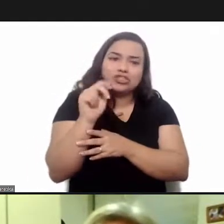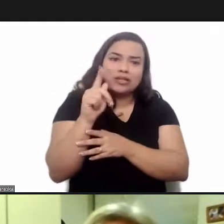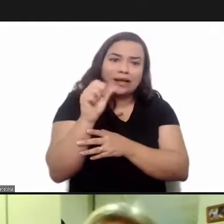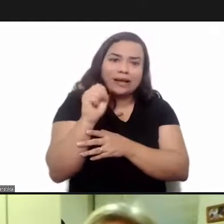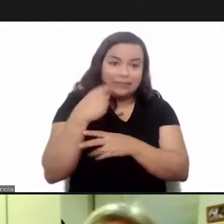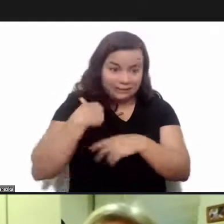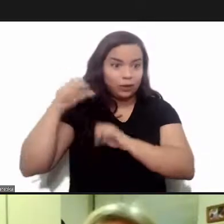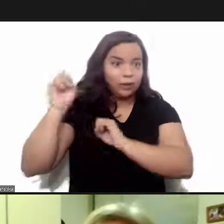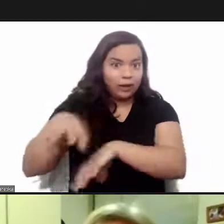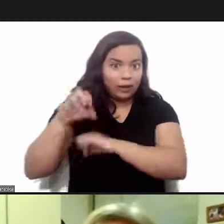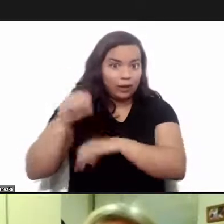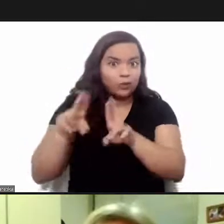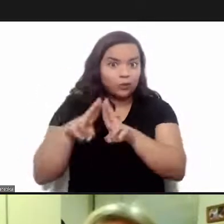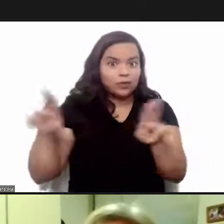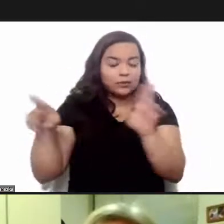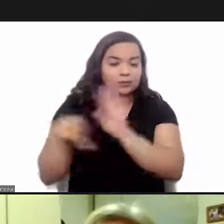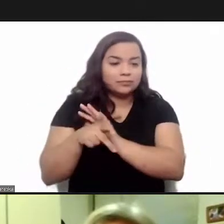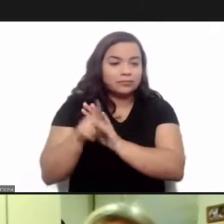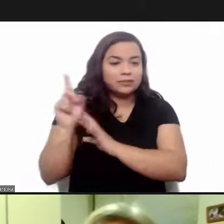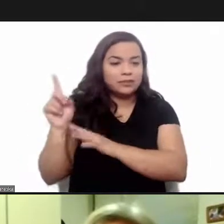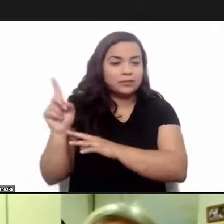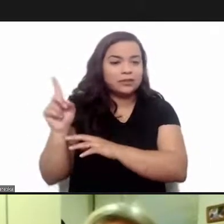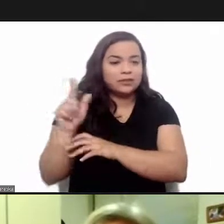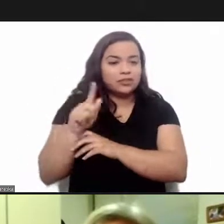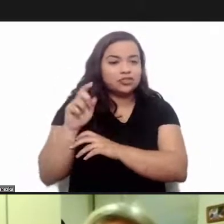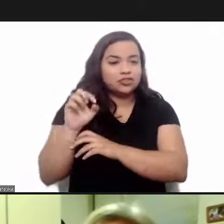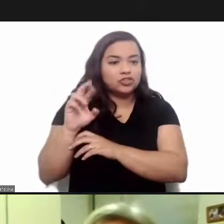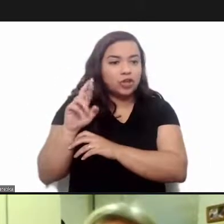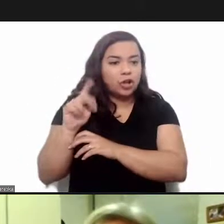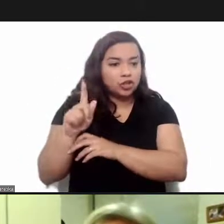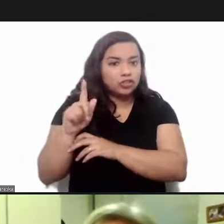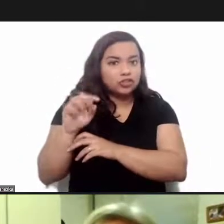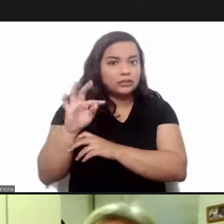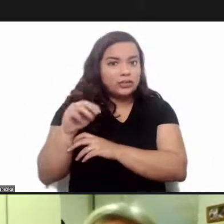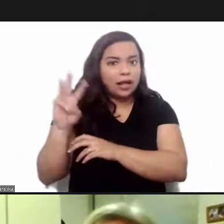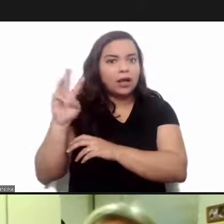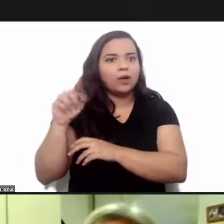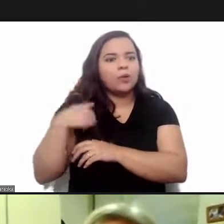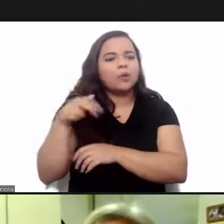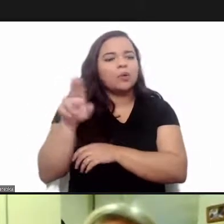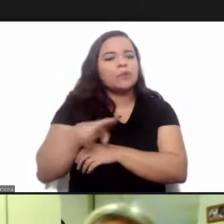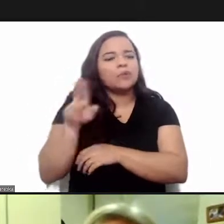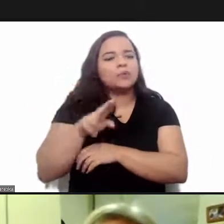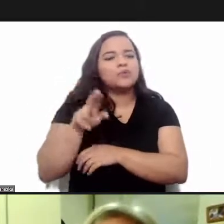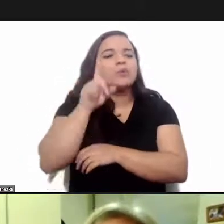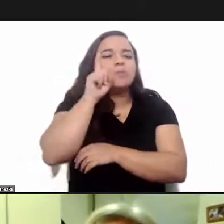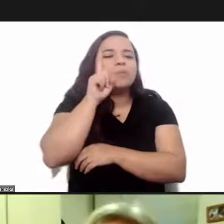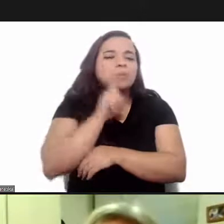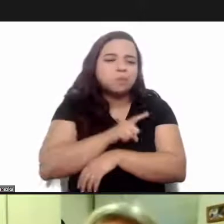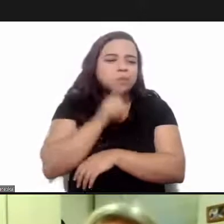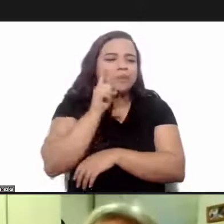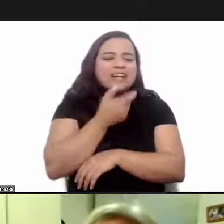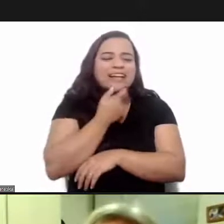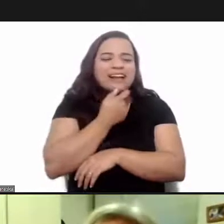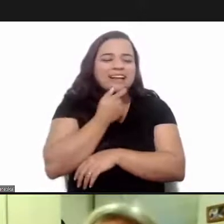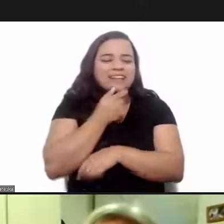give classes as well at the georgetown university i use english a lot so it's as if it were find chagas